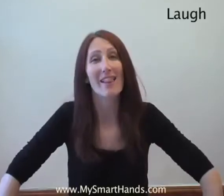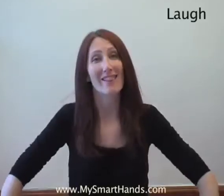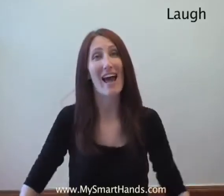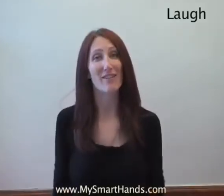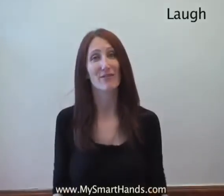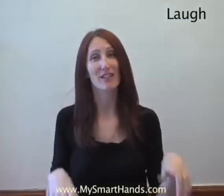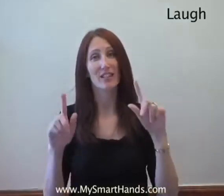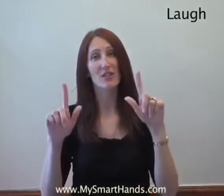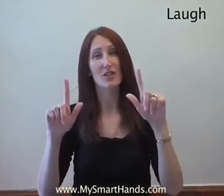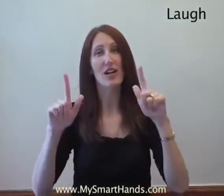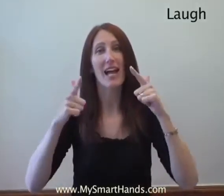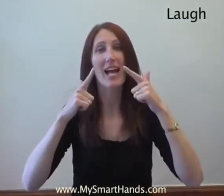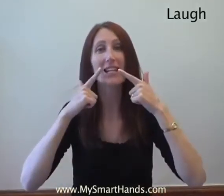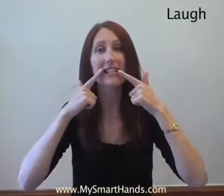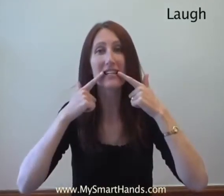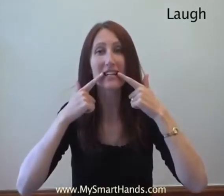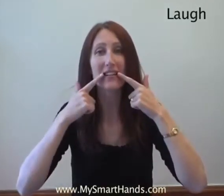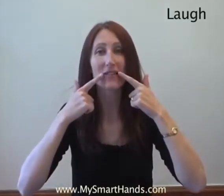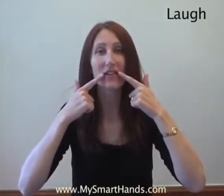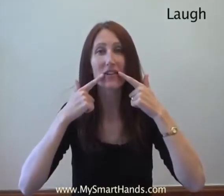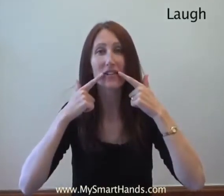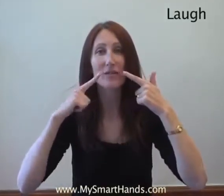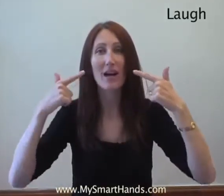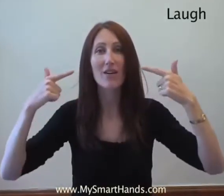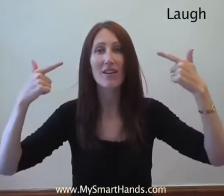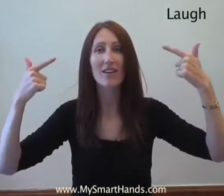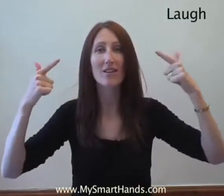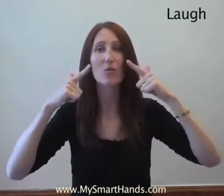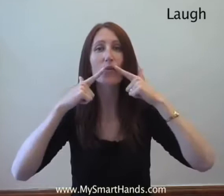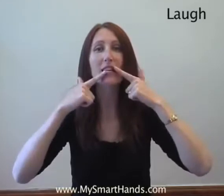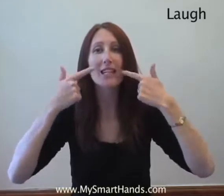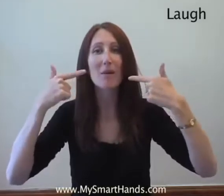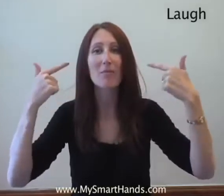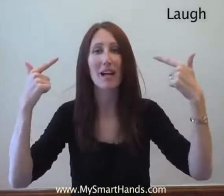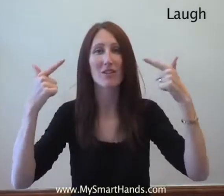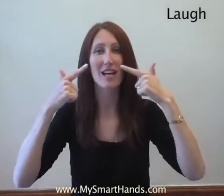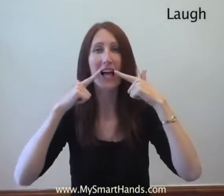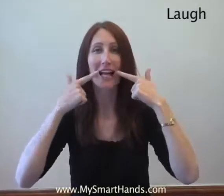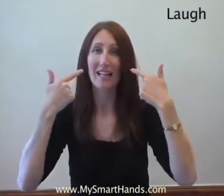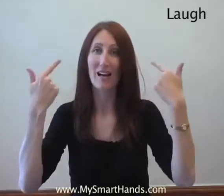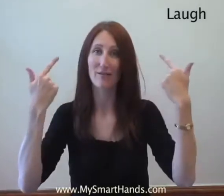Laugh. Using your hands from the corners of your mouth, wiggling them up and out. Laugh.